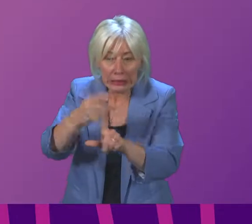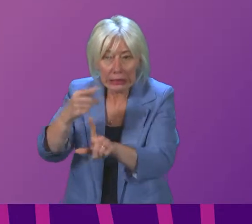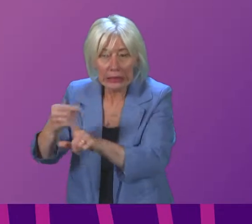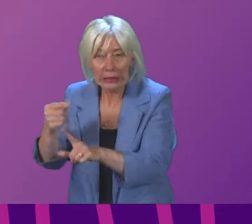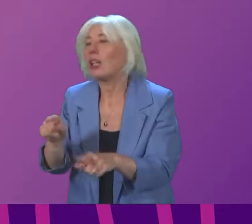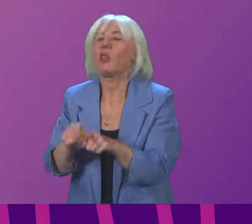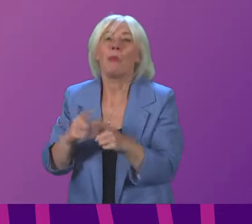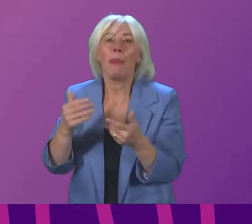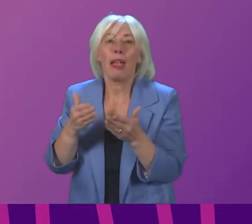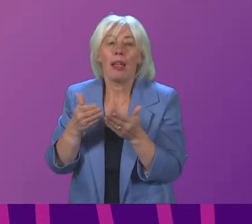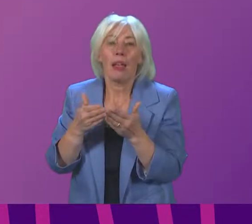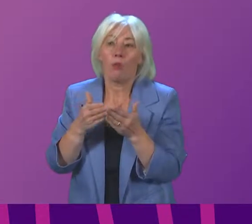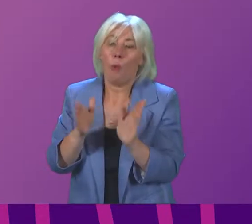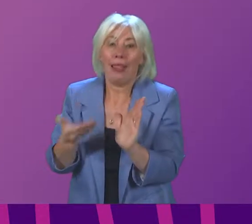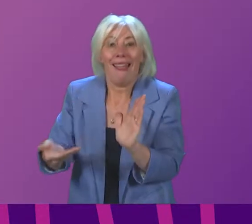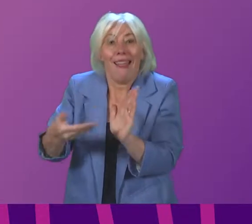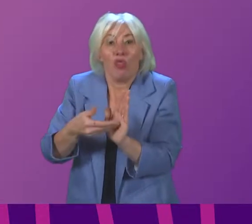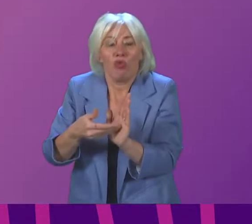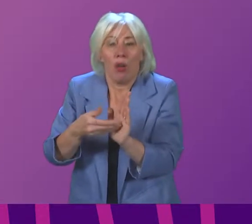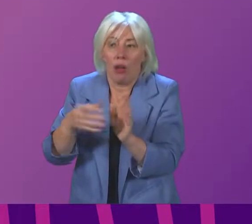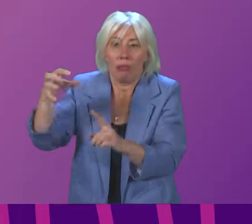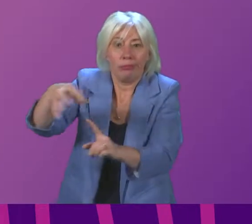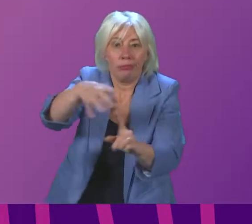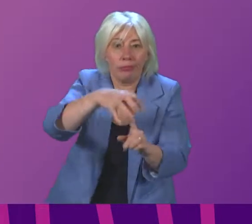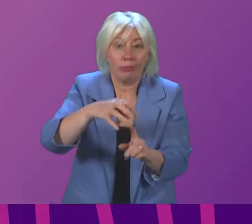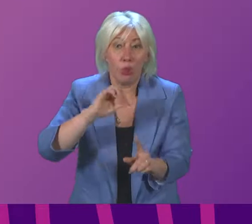additional facilities. And as I've said, we will do all of that.